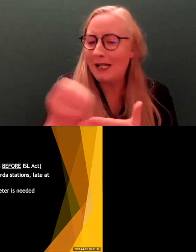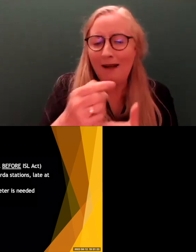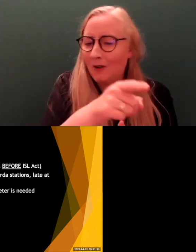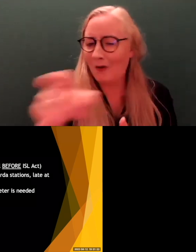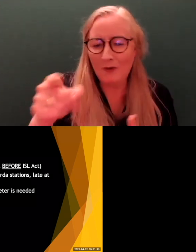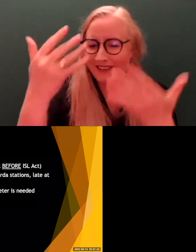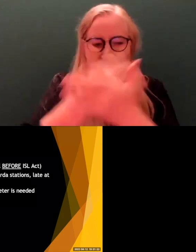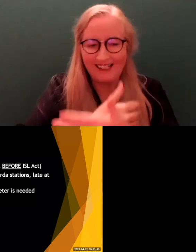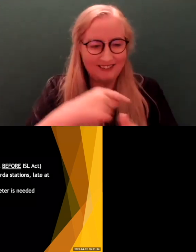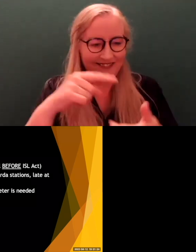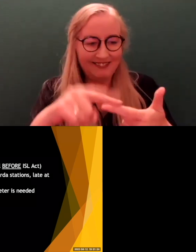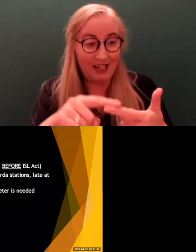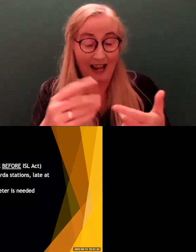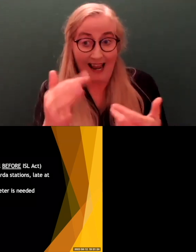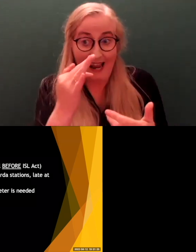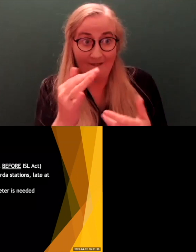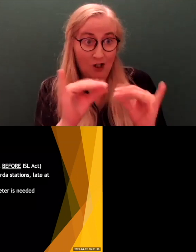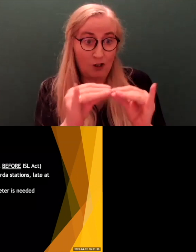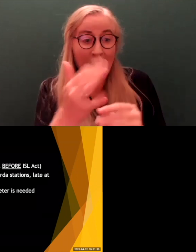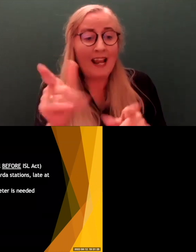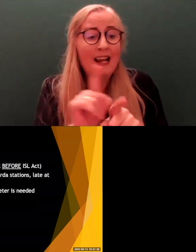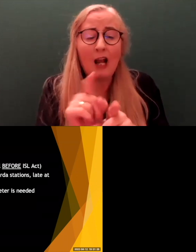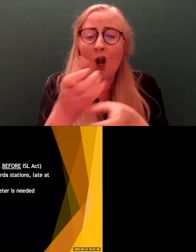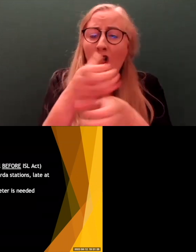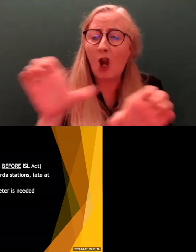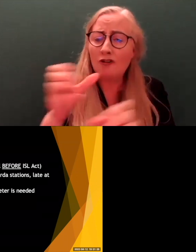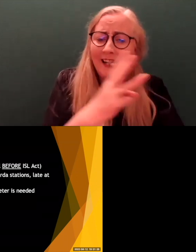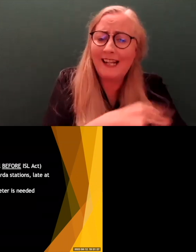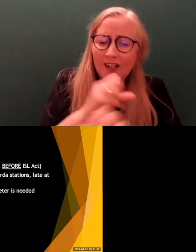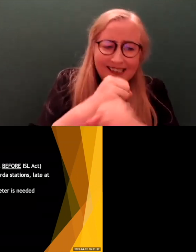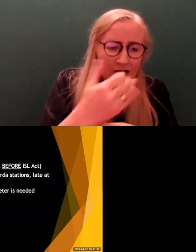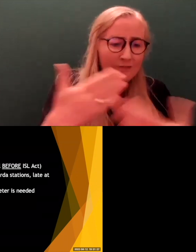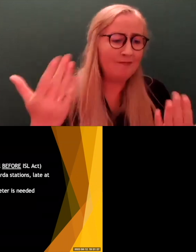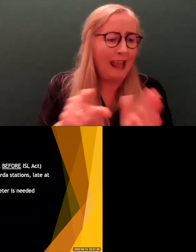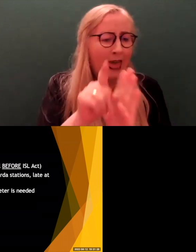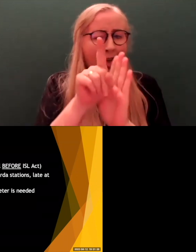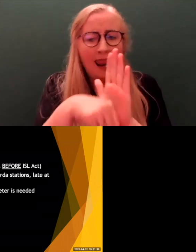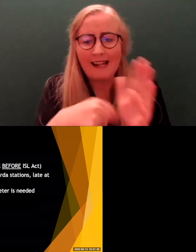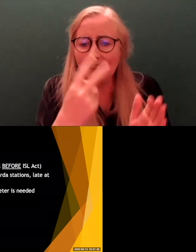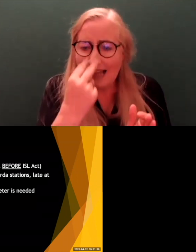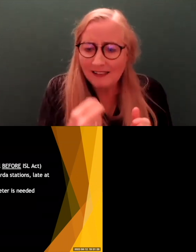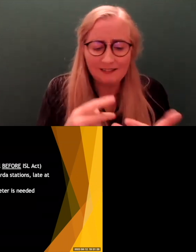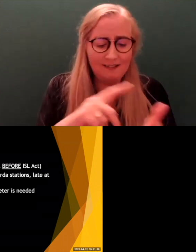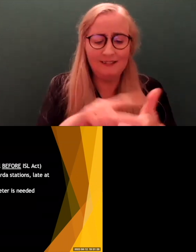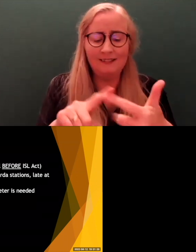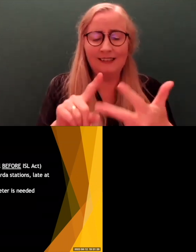particularly in rural Garda stations late at night and the availability of deaf interpreters was a big issue.